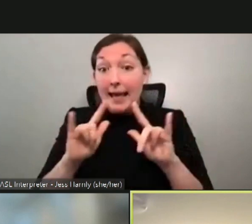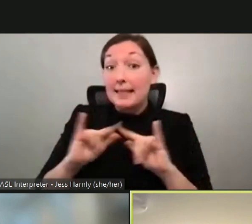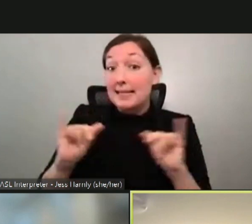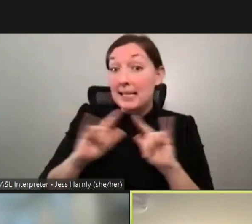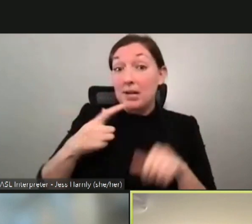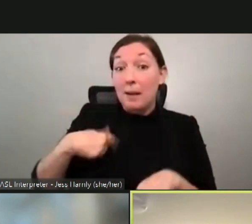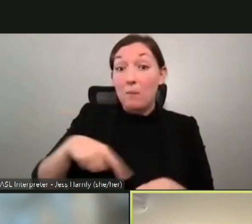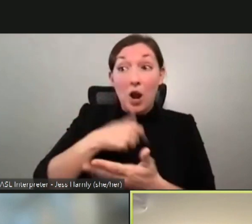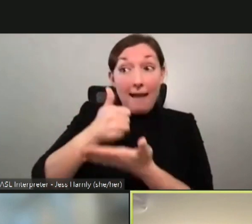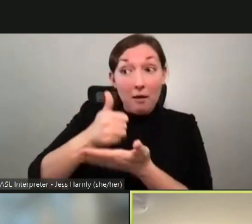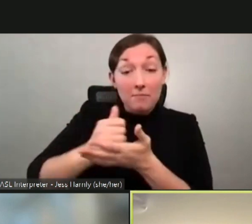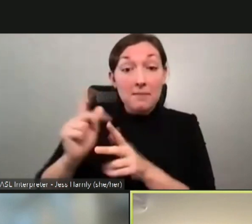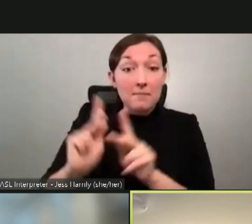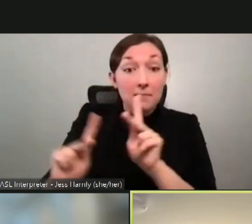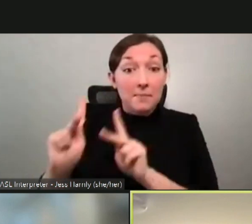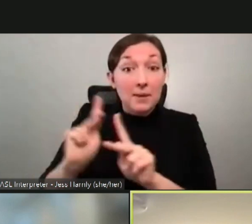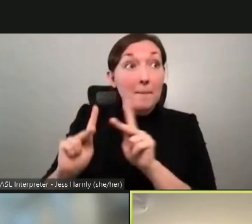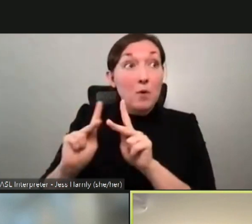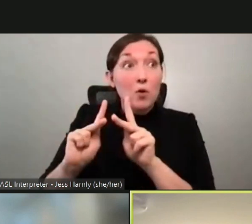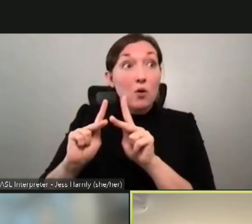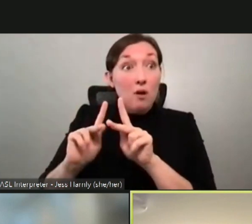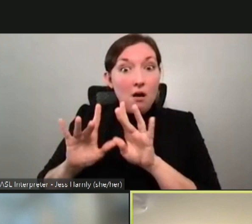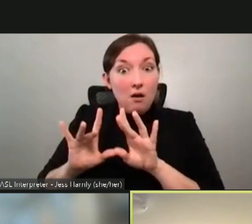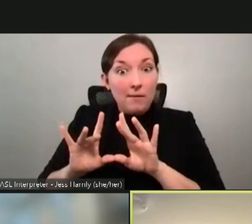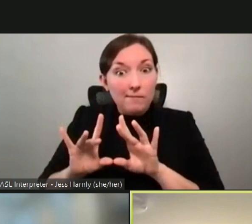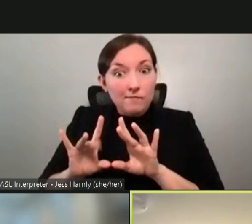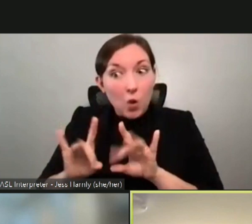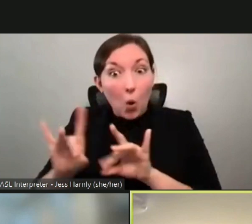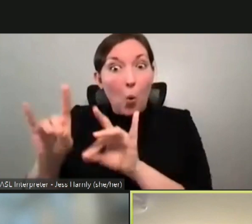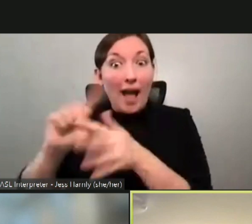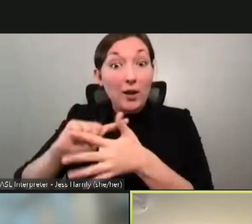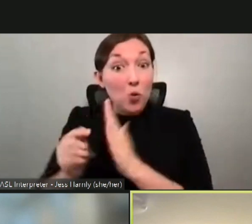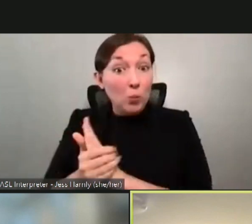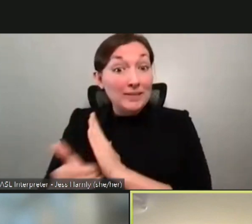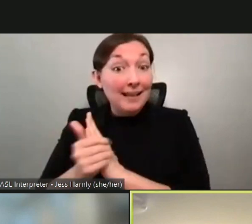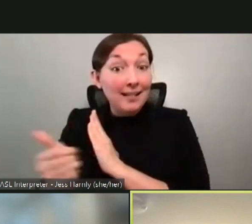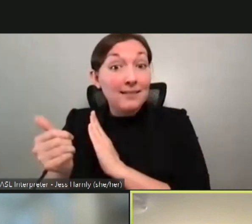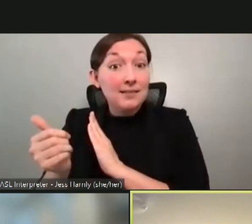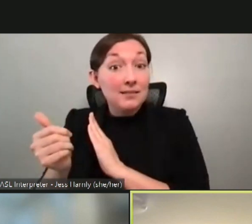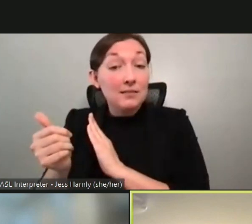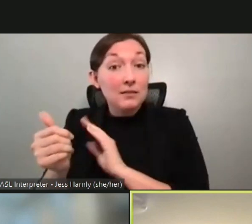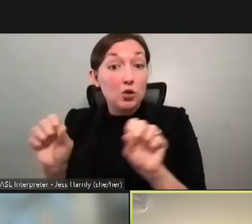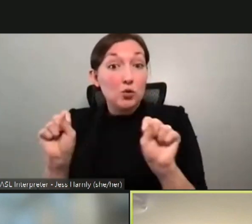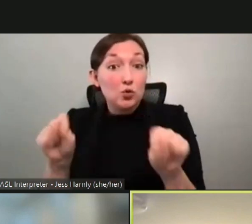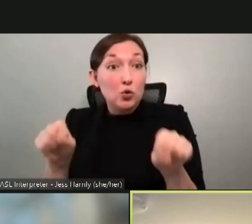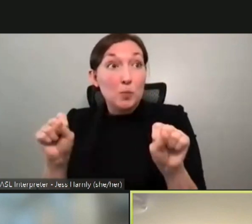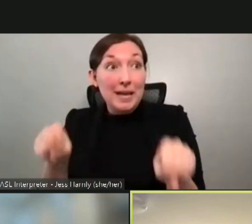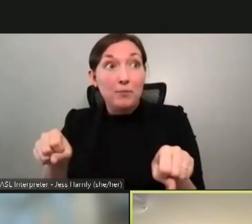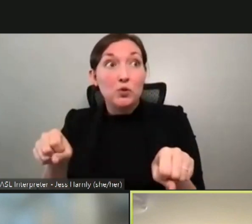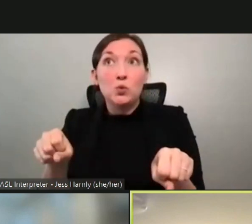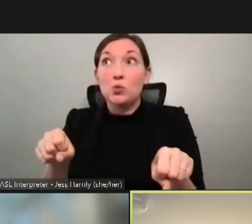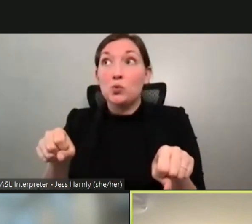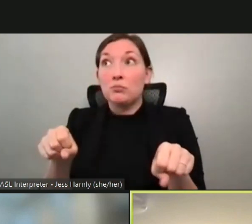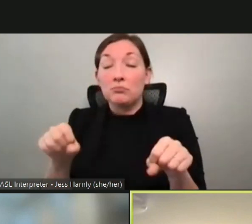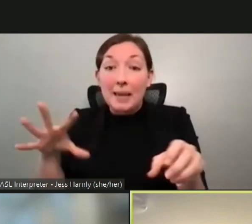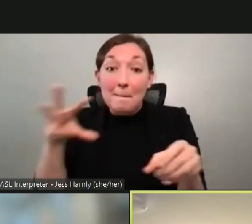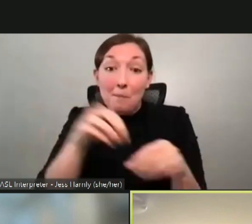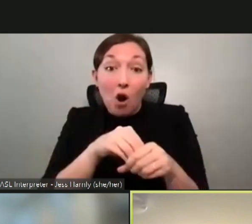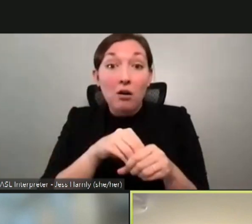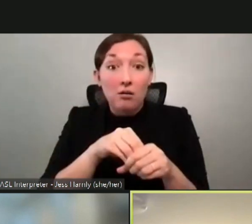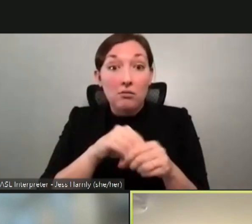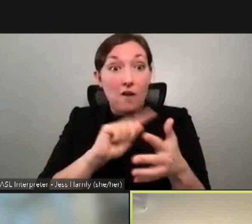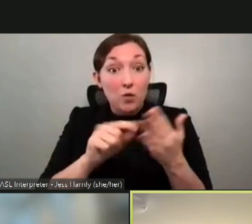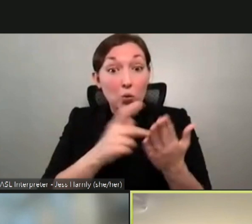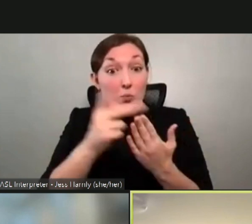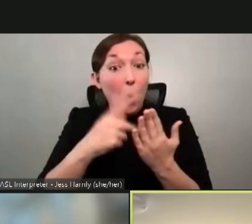helping people acquire the skills in order to be able to be part of those